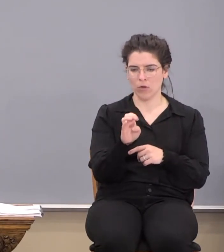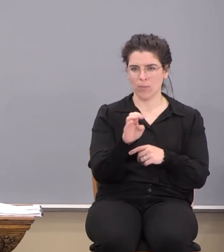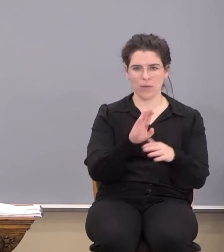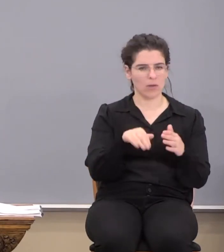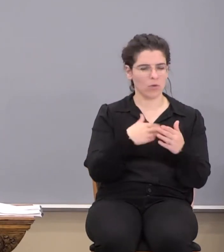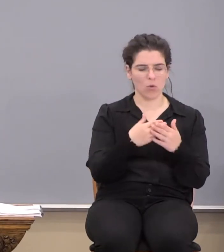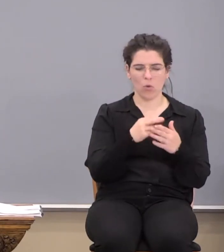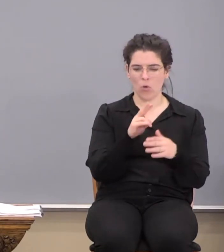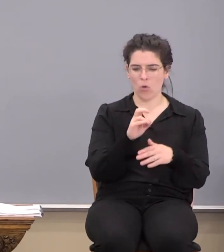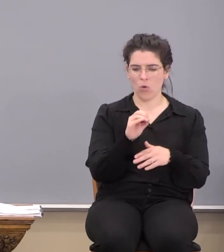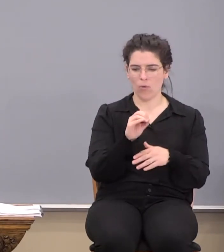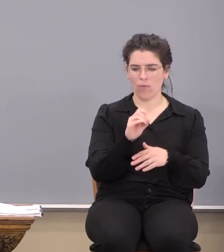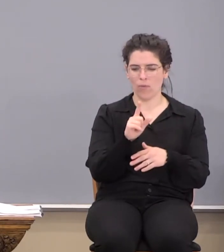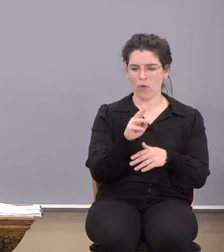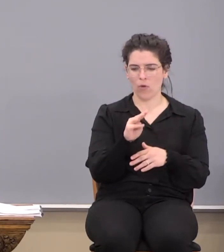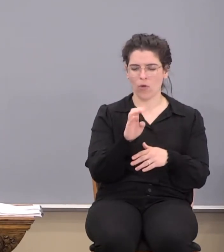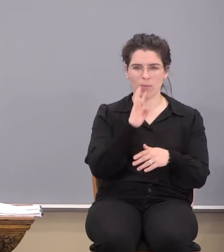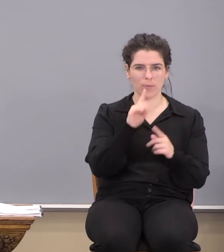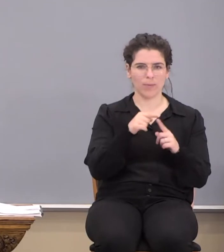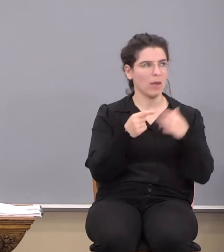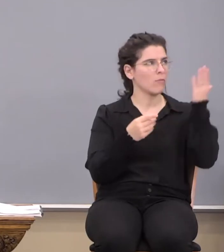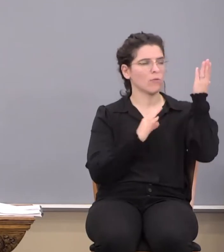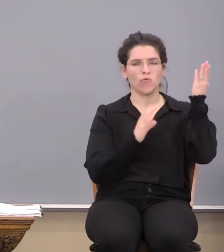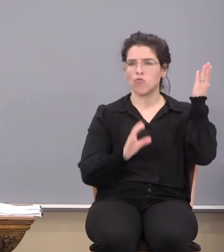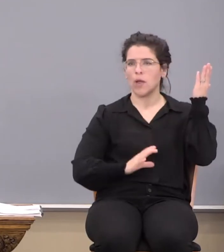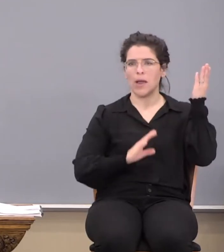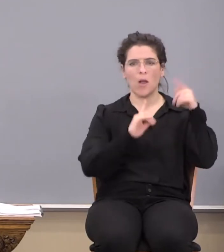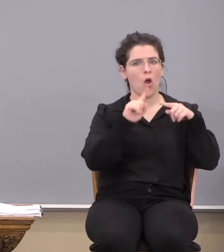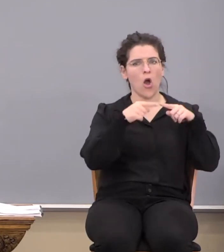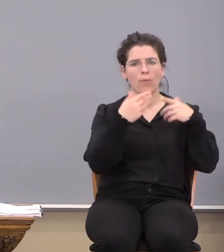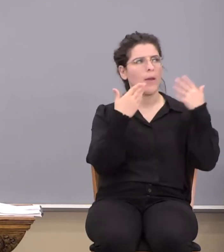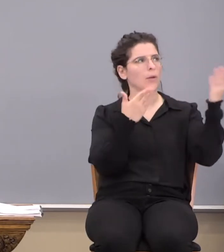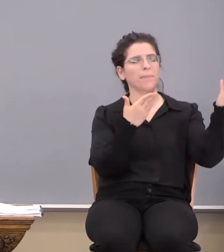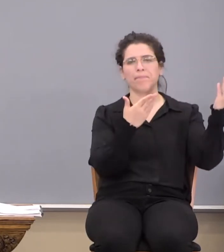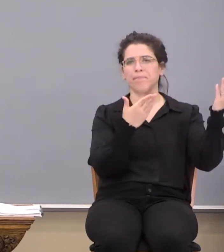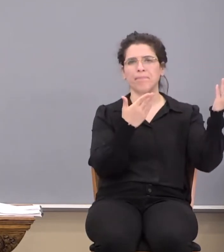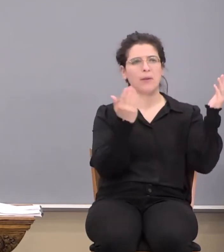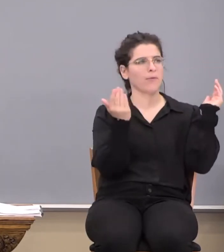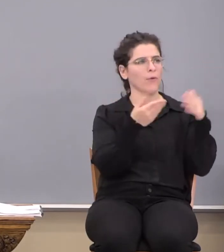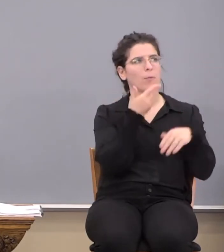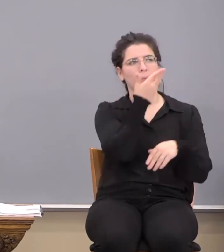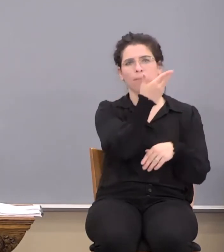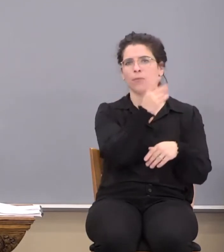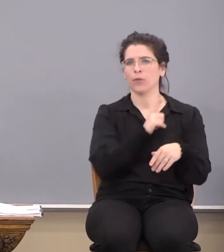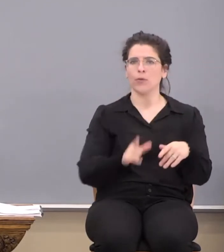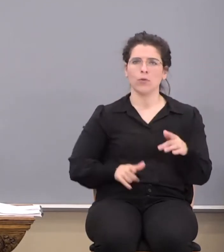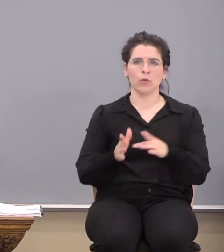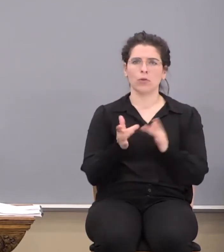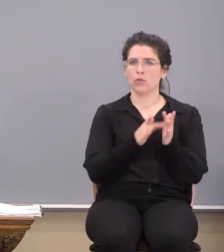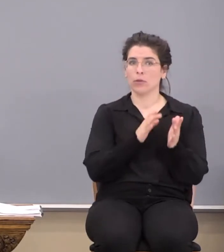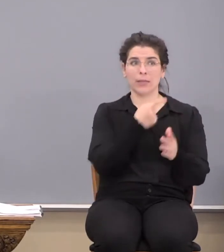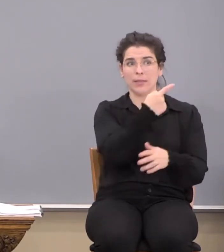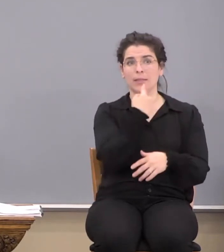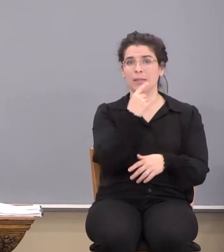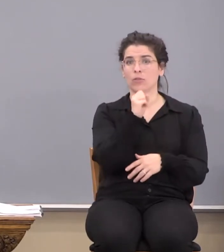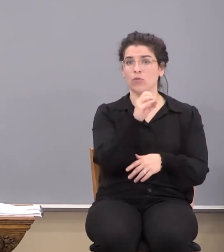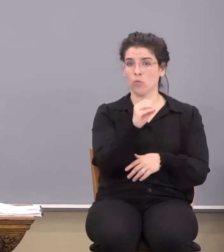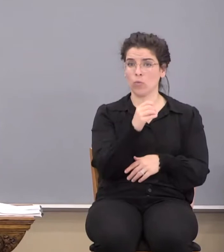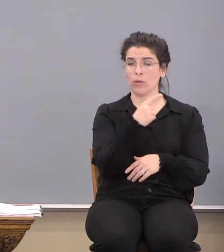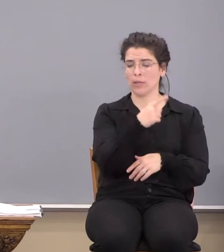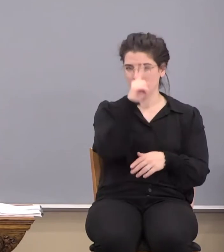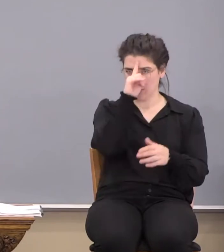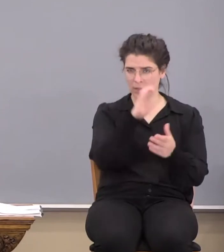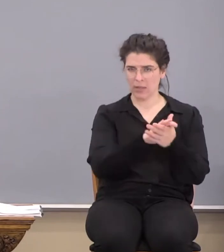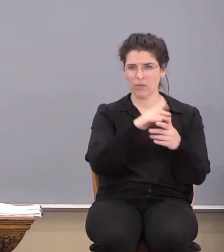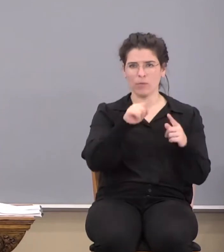speaks about who. It's all about Him, friends. It's all about the Lord Jesus Christ. He said so. He believed that